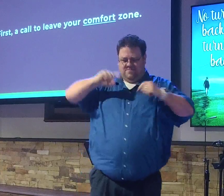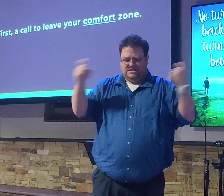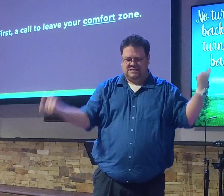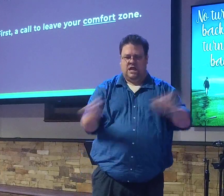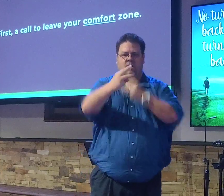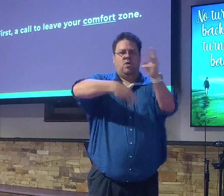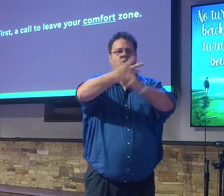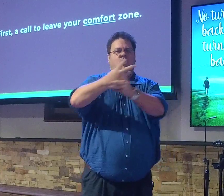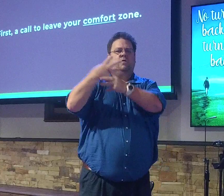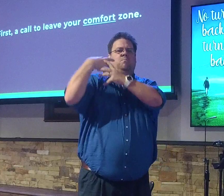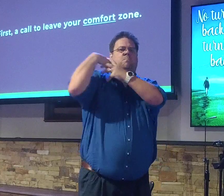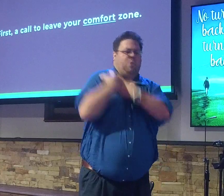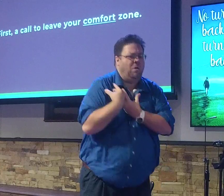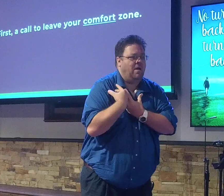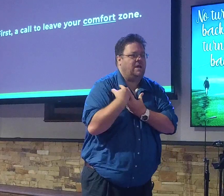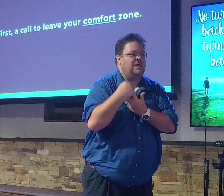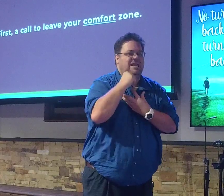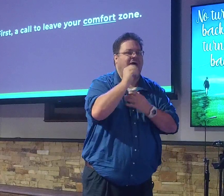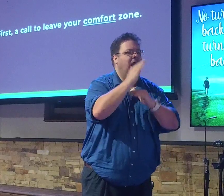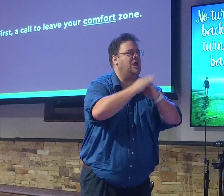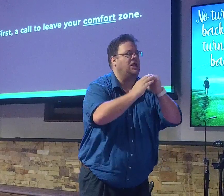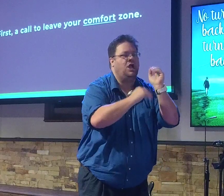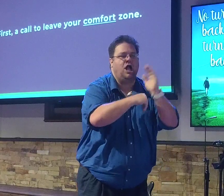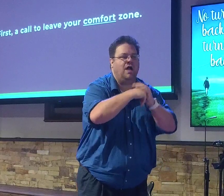Jesus Christ. None of that was comfortable for him.